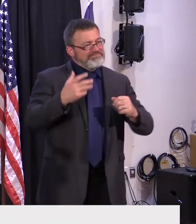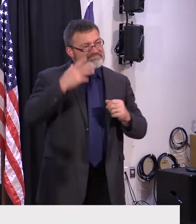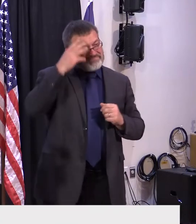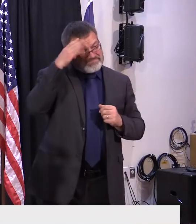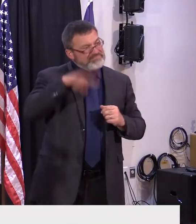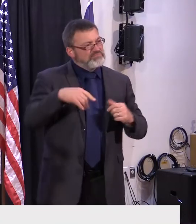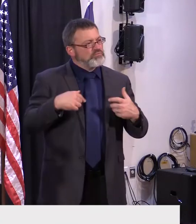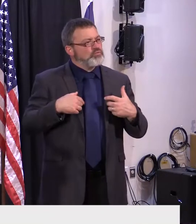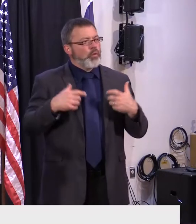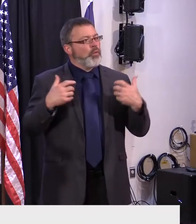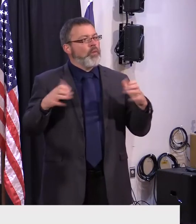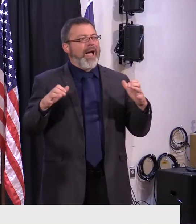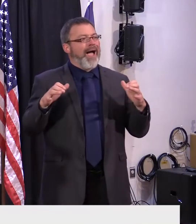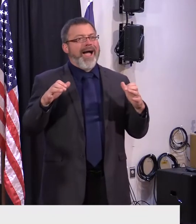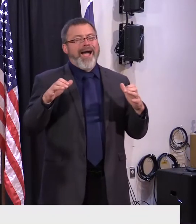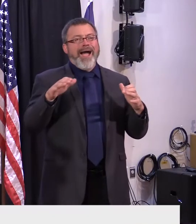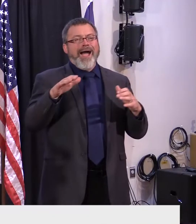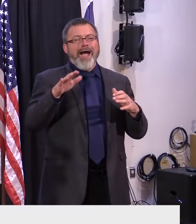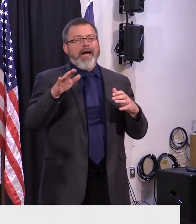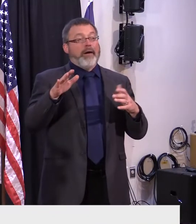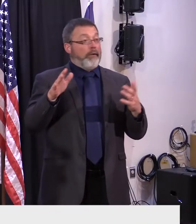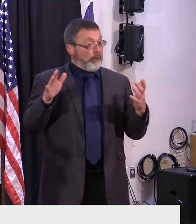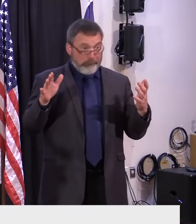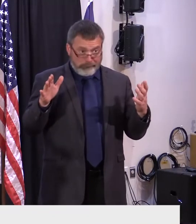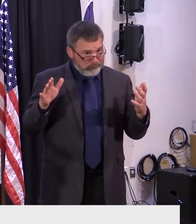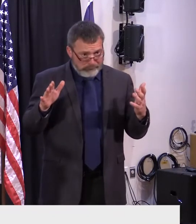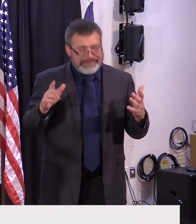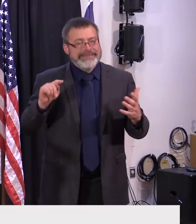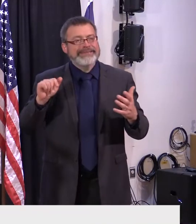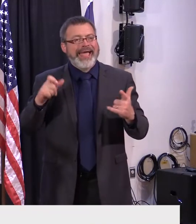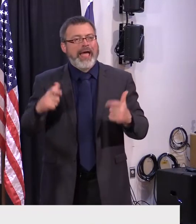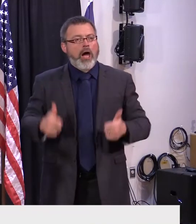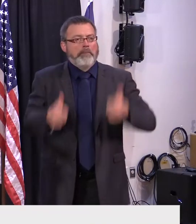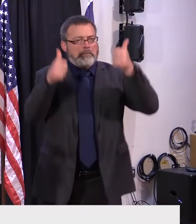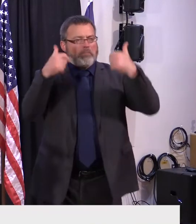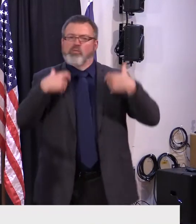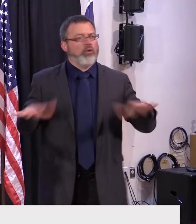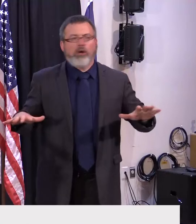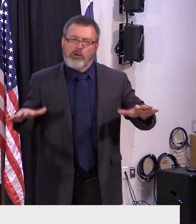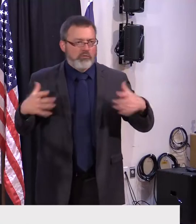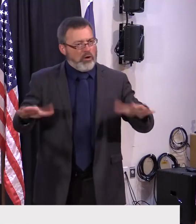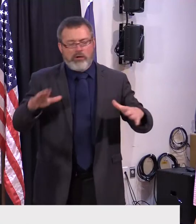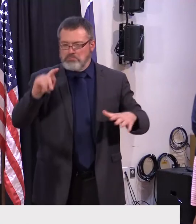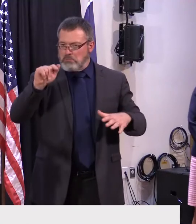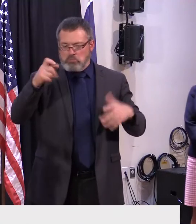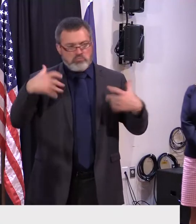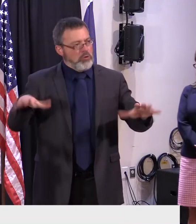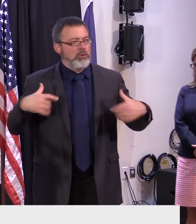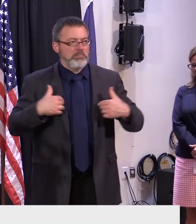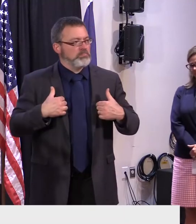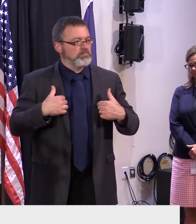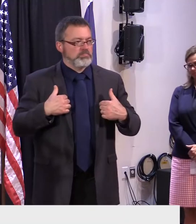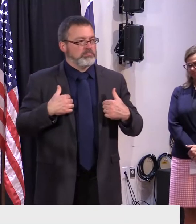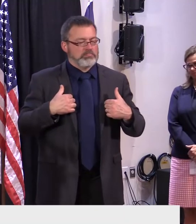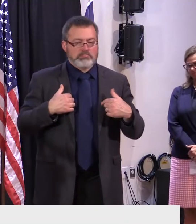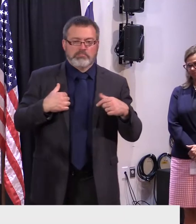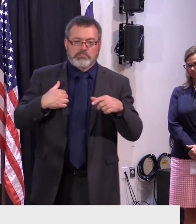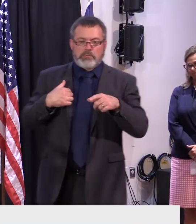tax in order to do this. You signed into law the act that